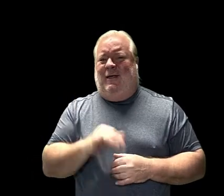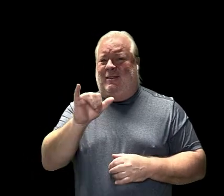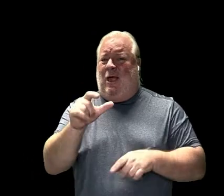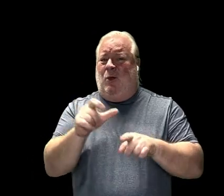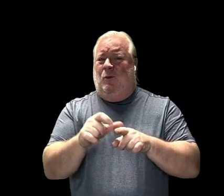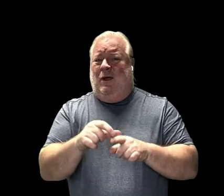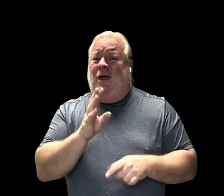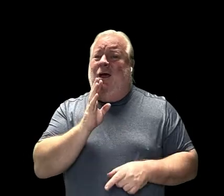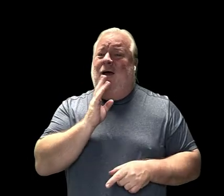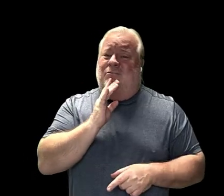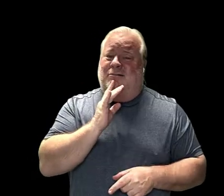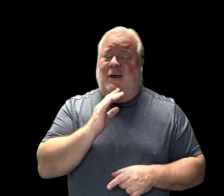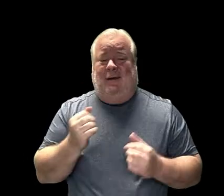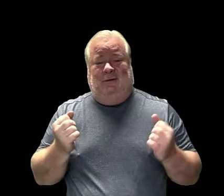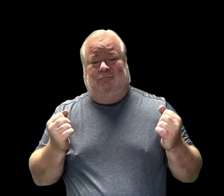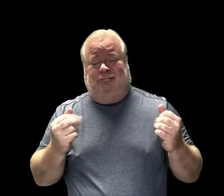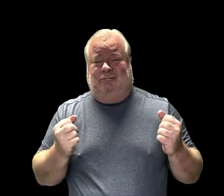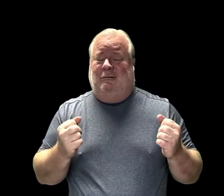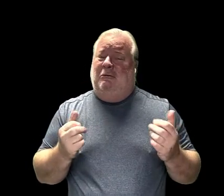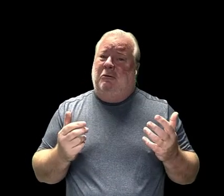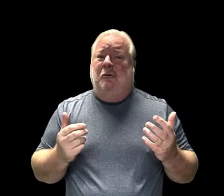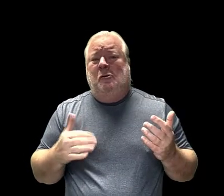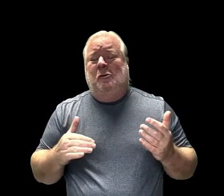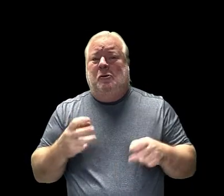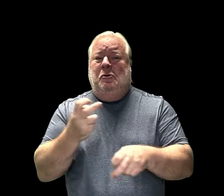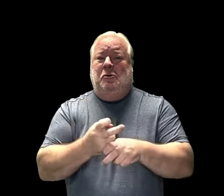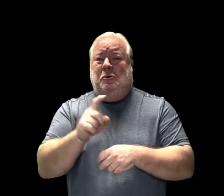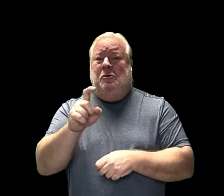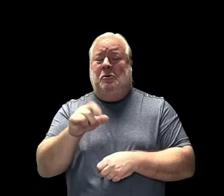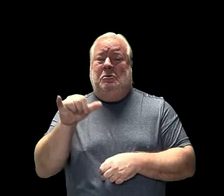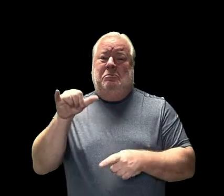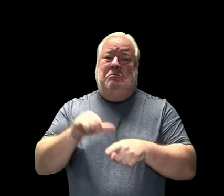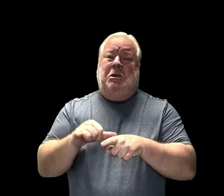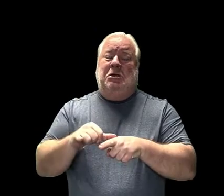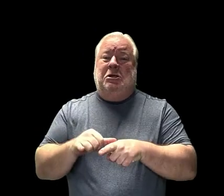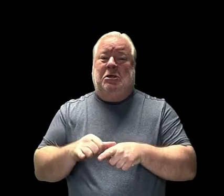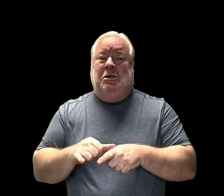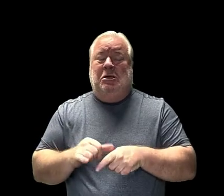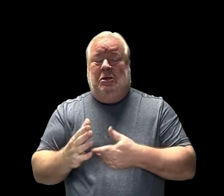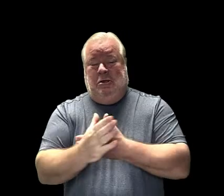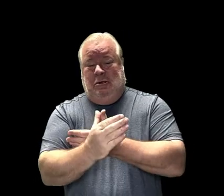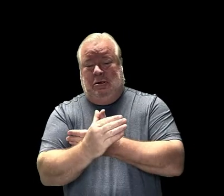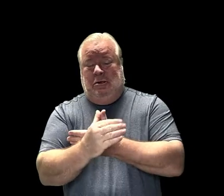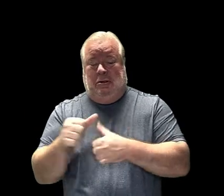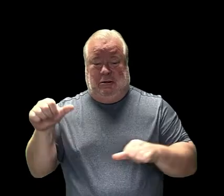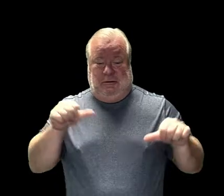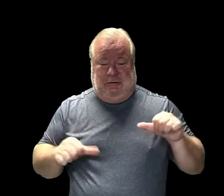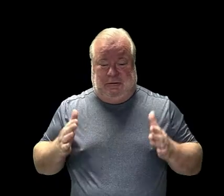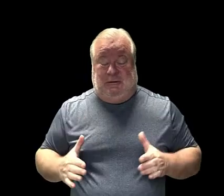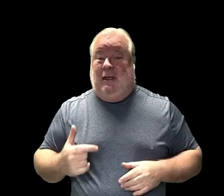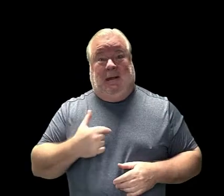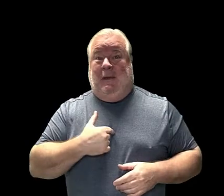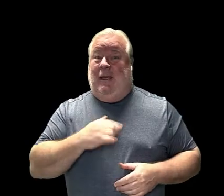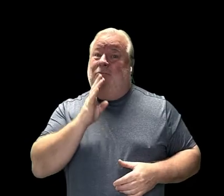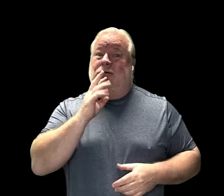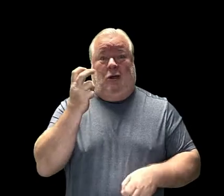to learn. It's going to take a while and some practice for you to say it right. Or maybe you're going to get it right the very first time. It